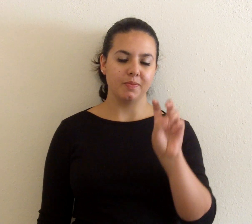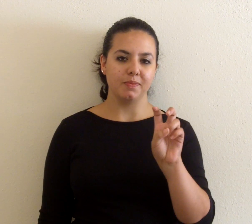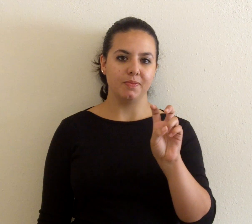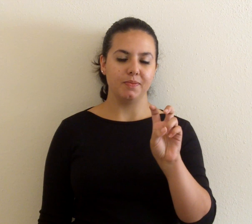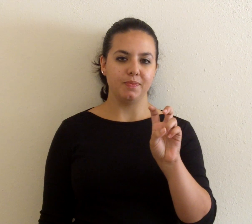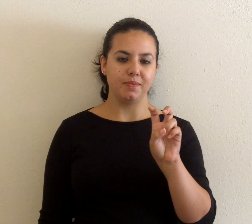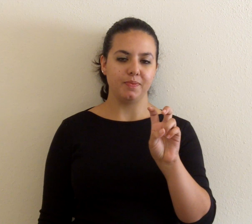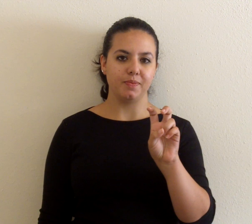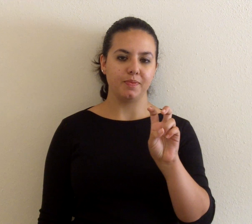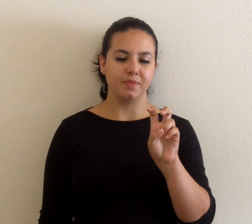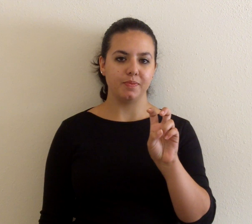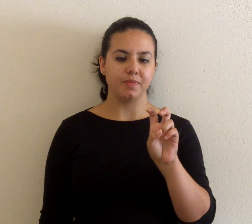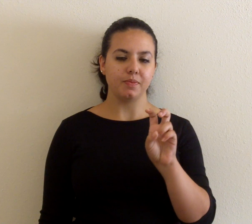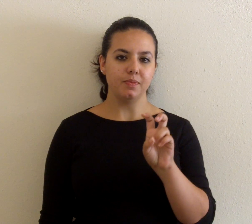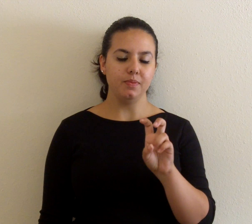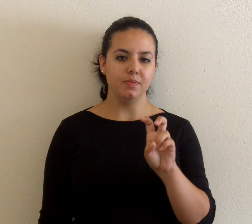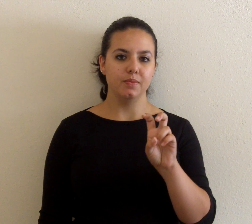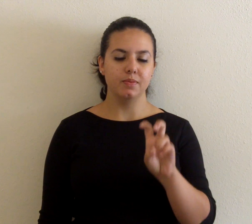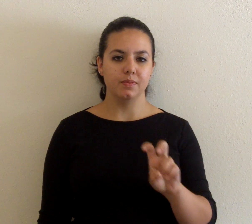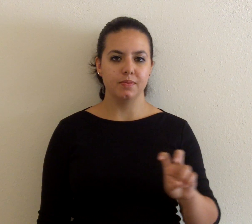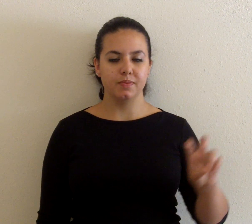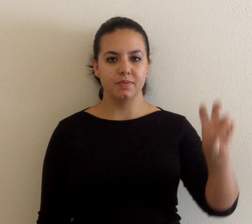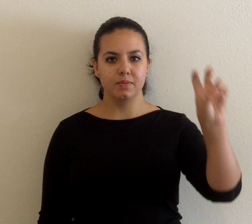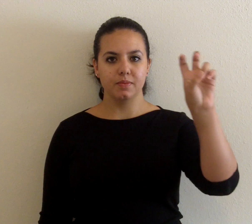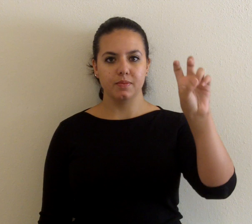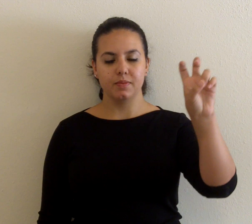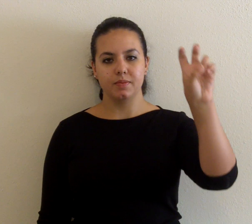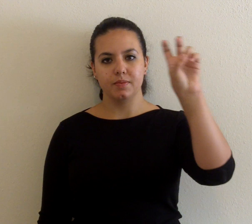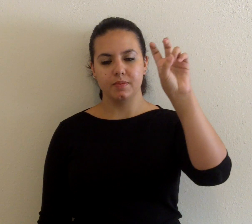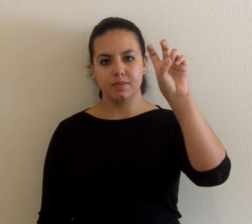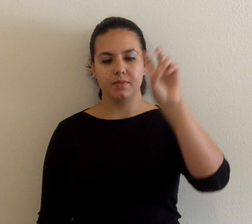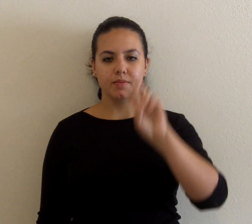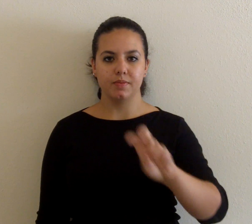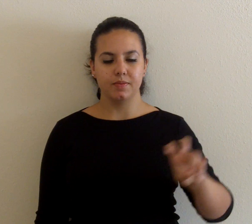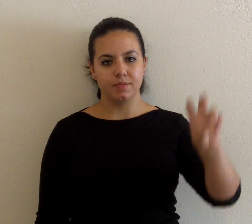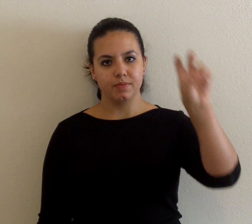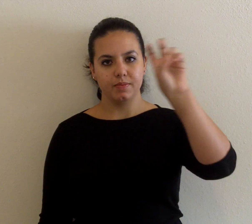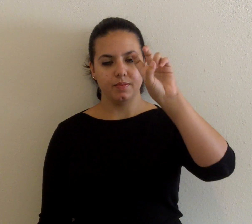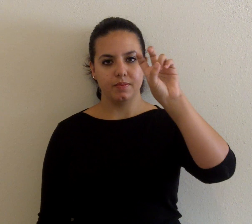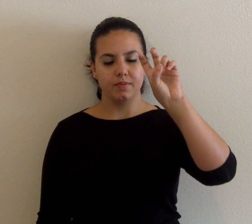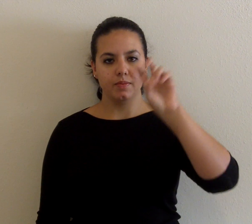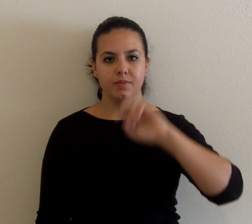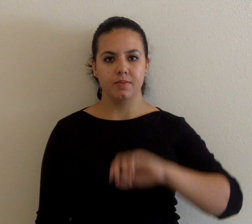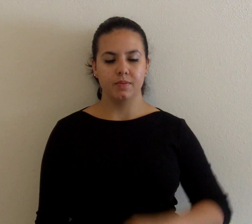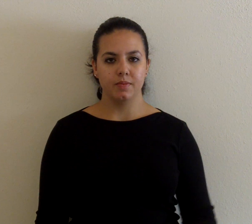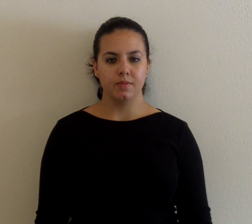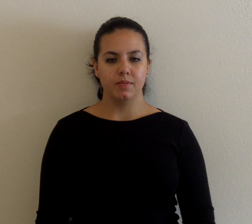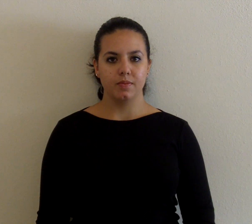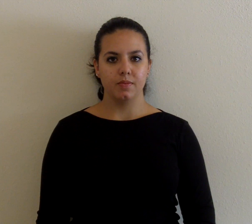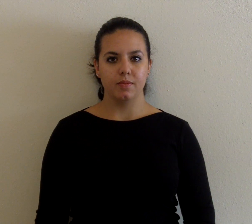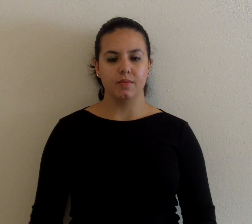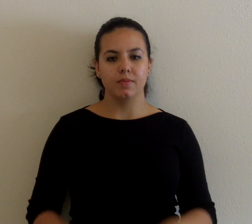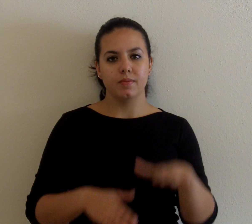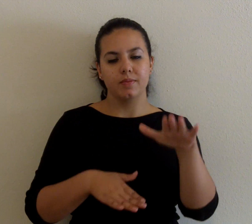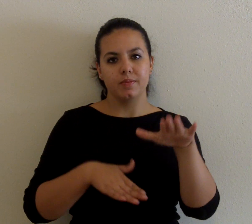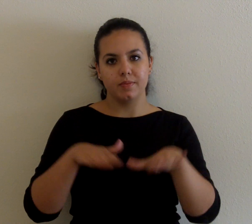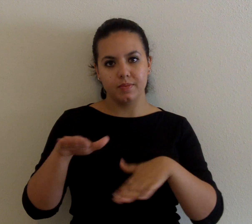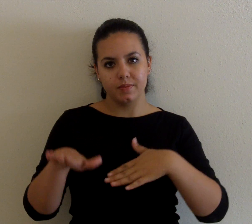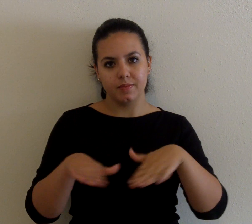that's crooked, and then we just go from one place to another, to another, to another. We're traveling. The sign for walk is we're walking.